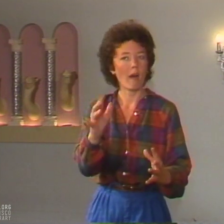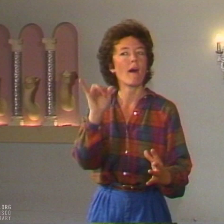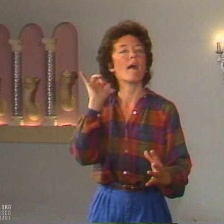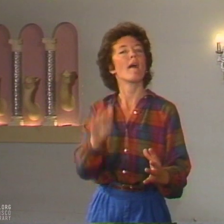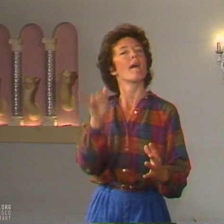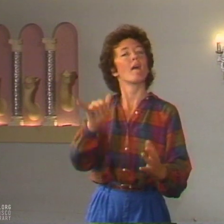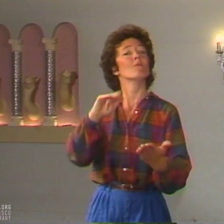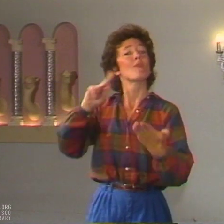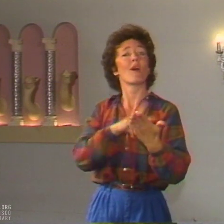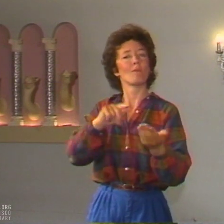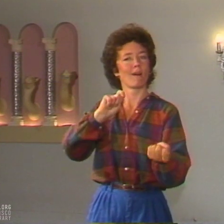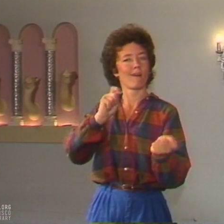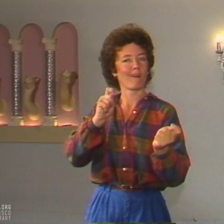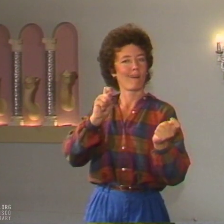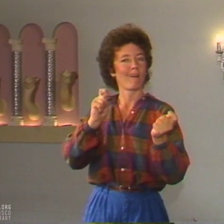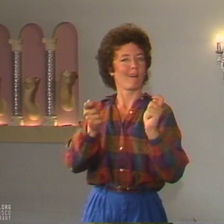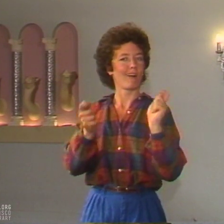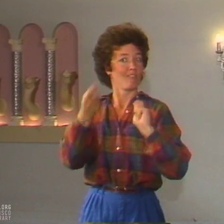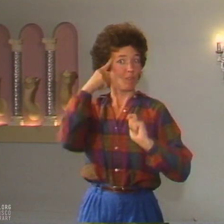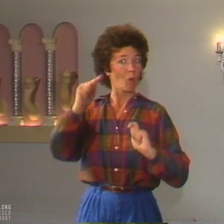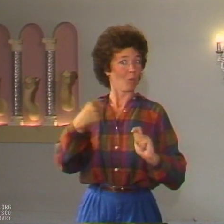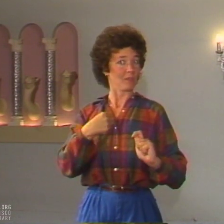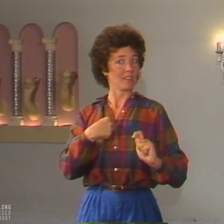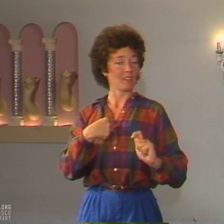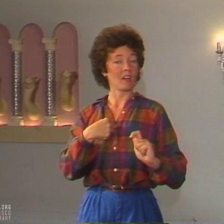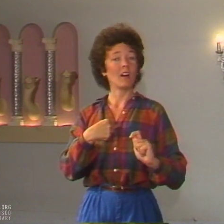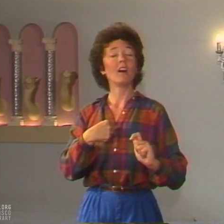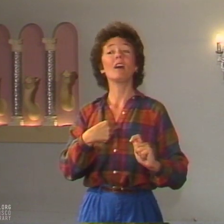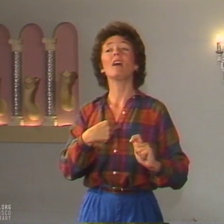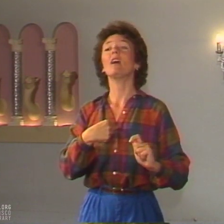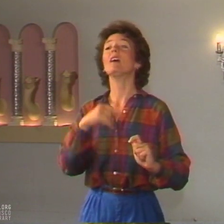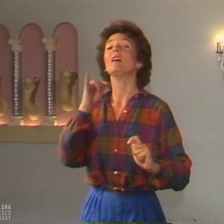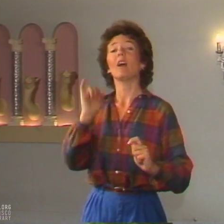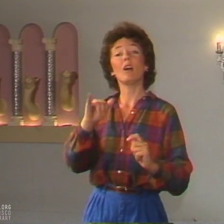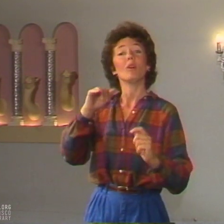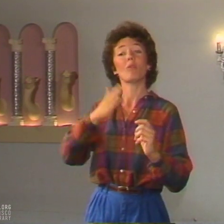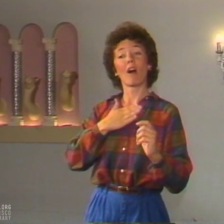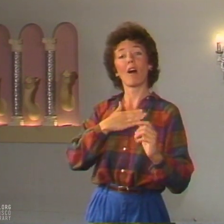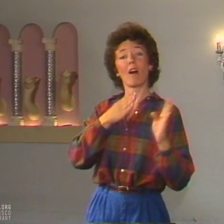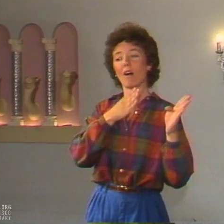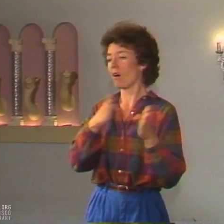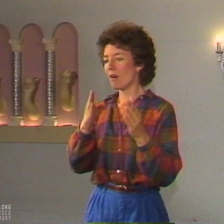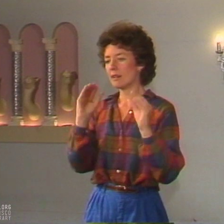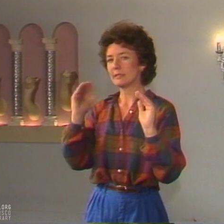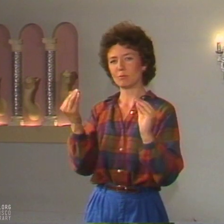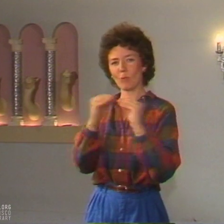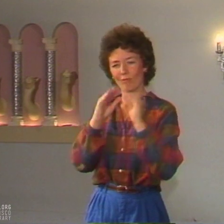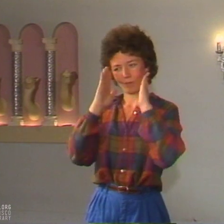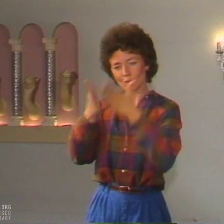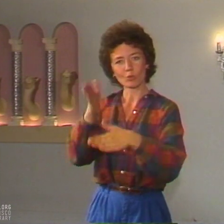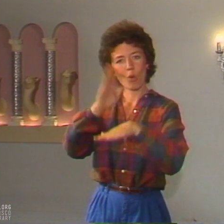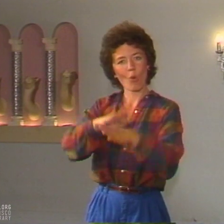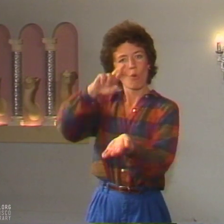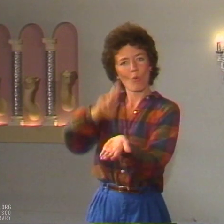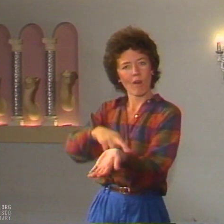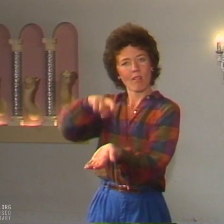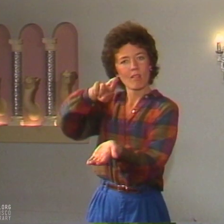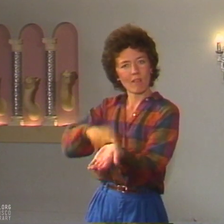Thank you. In my own work, I began to concentrate on rhythmic aspects of sign